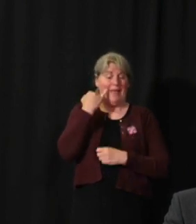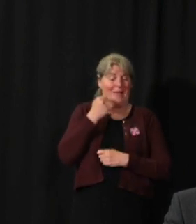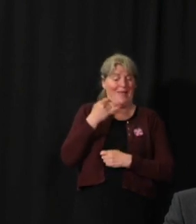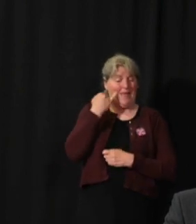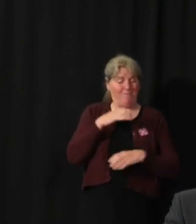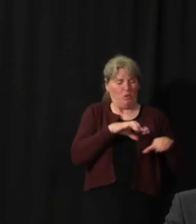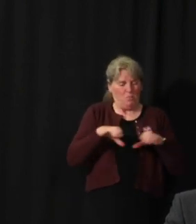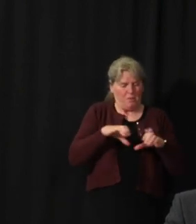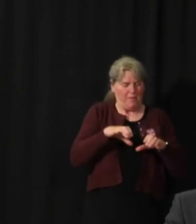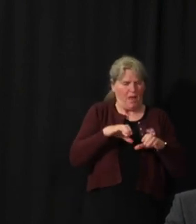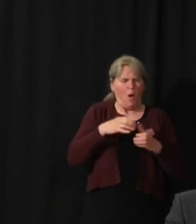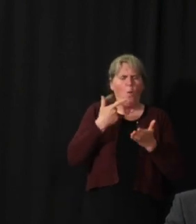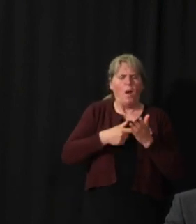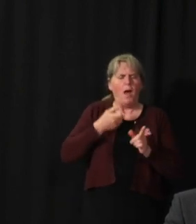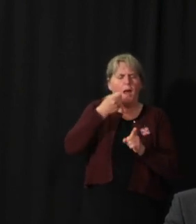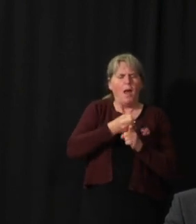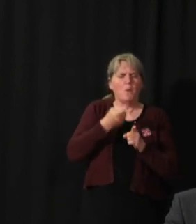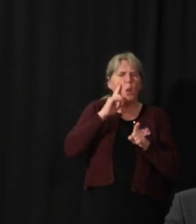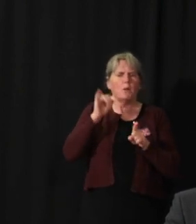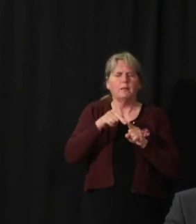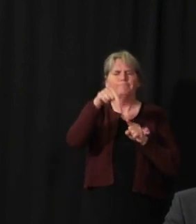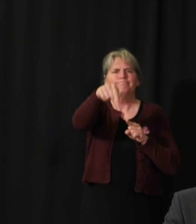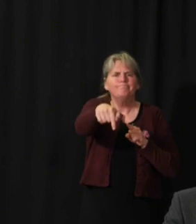this, then this might happen.